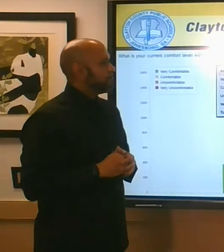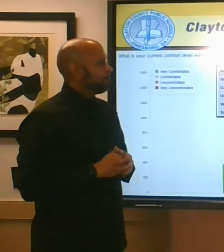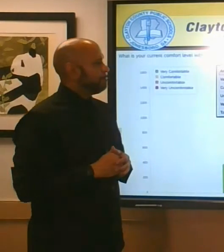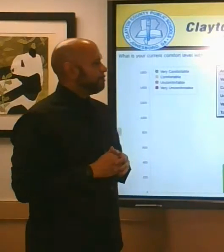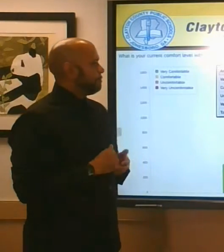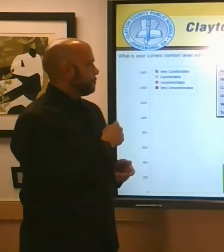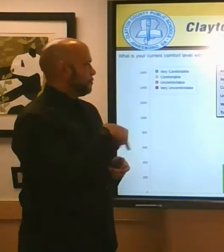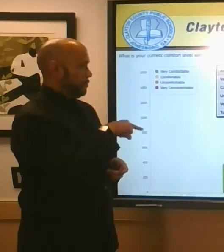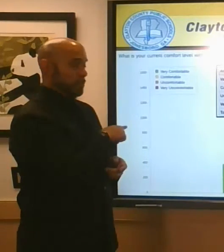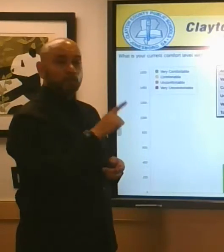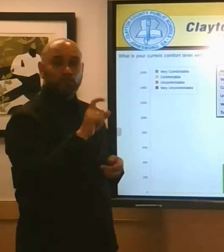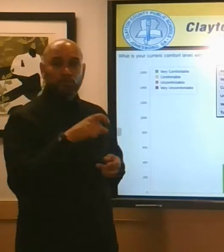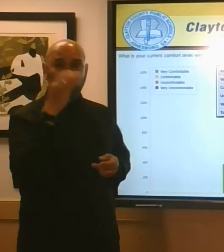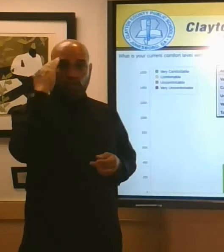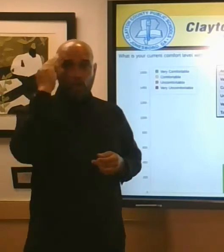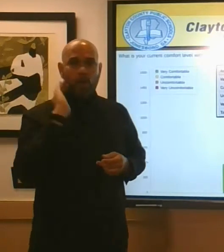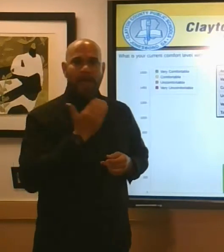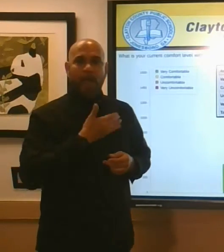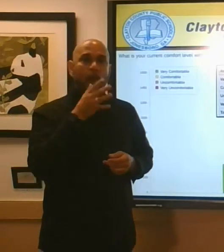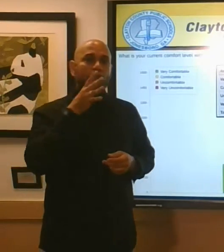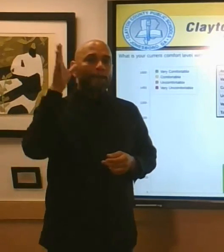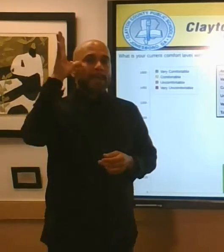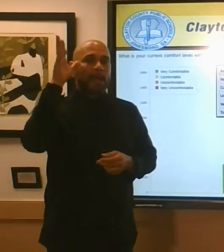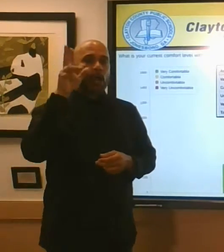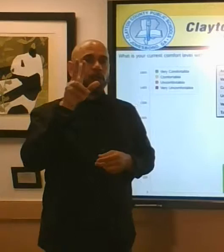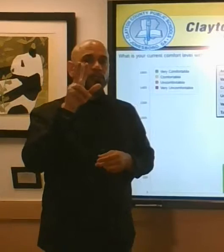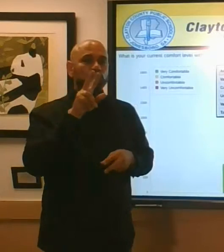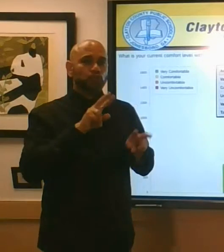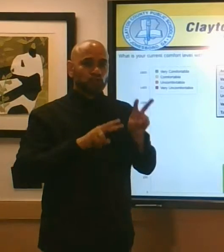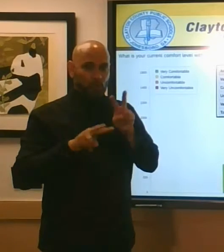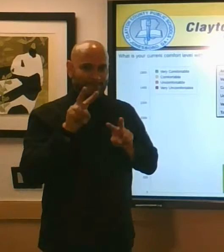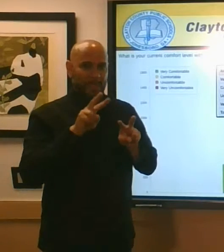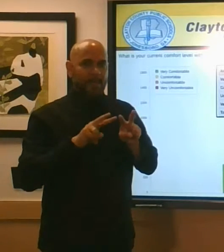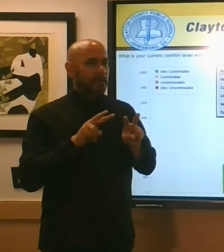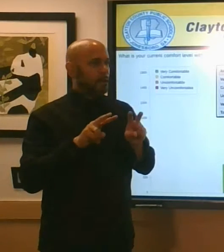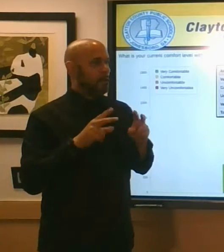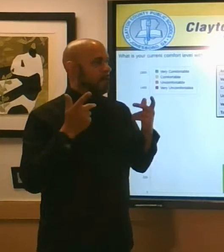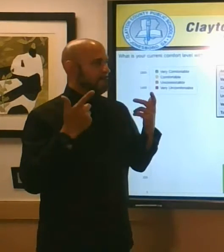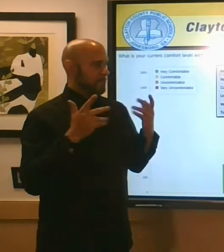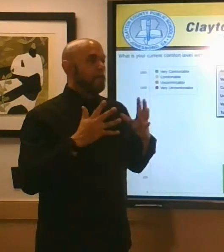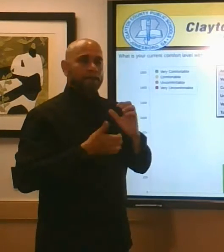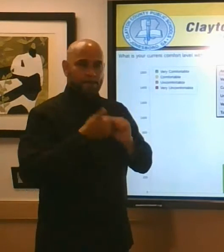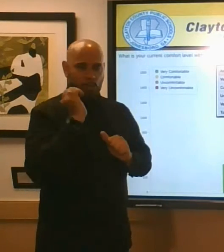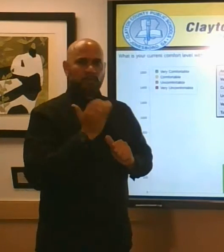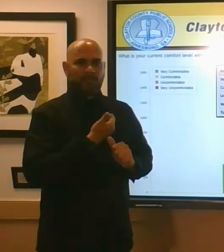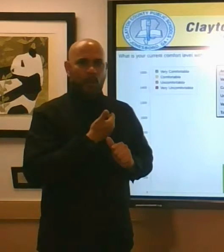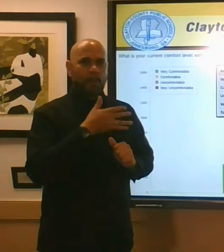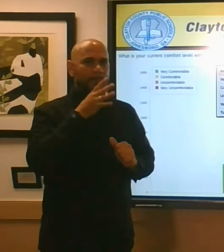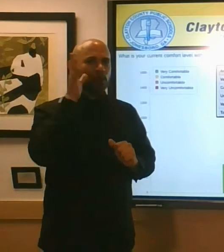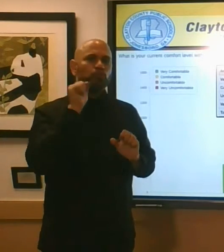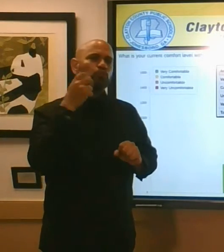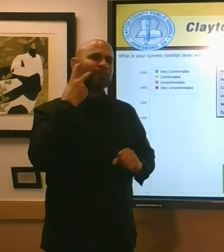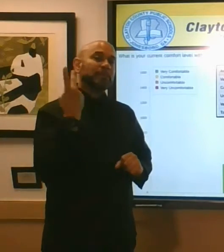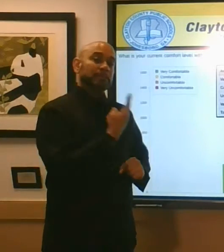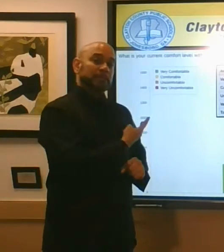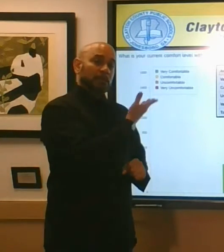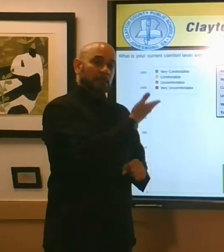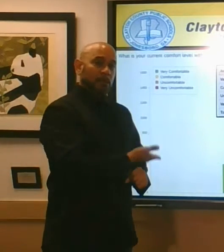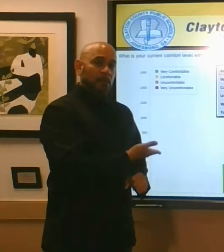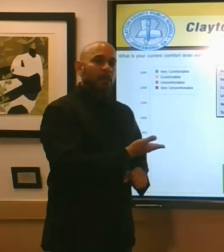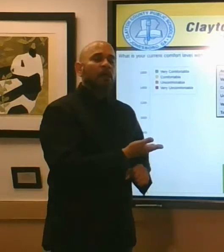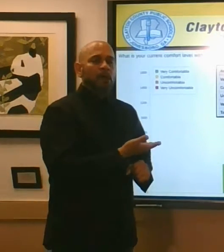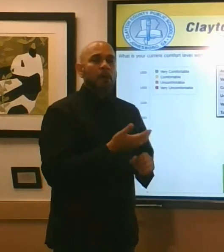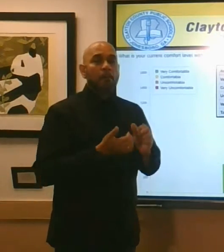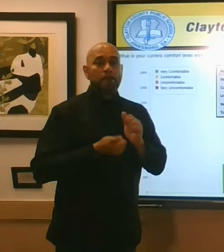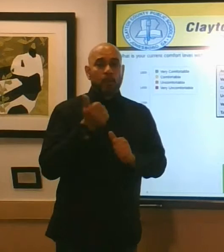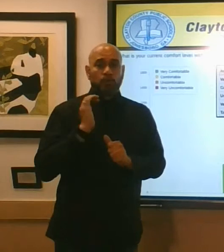you should know that our parent survey share that most most of our parents if you can see this most of our parents